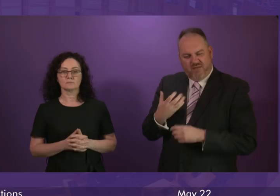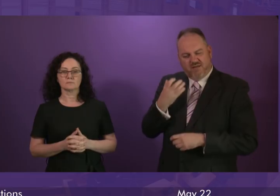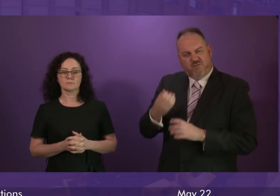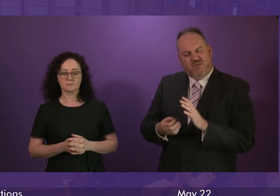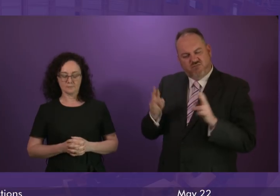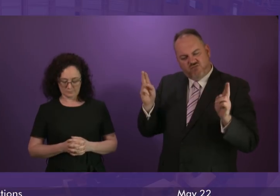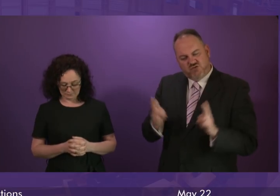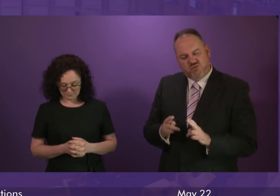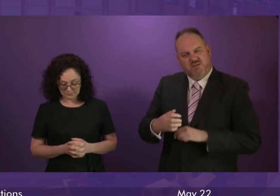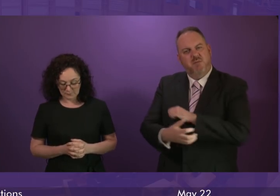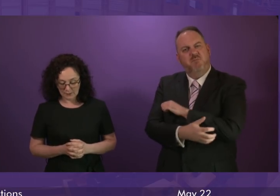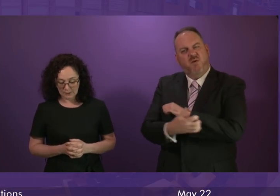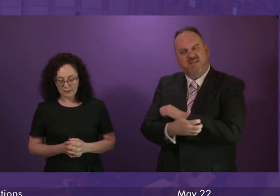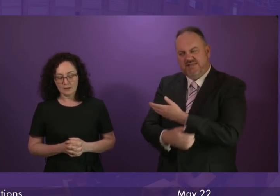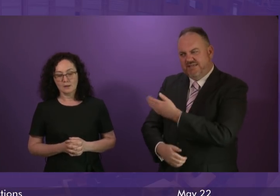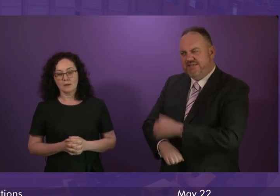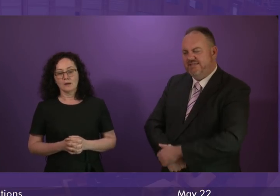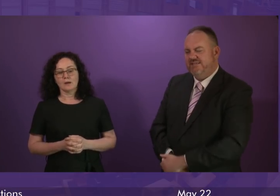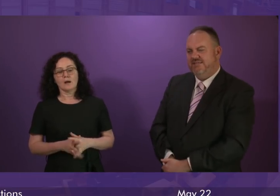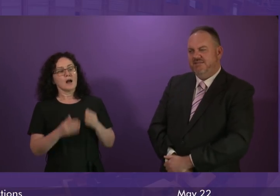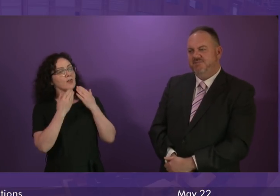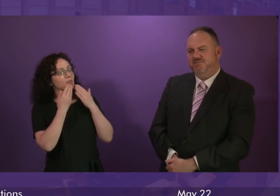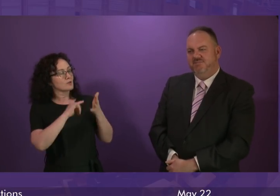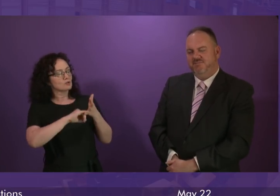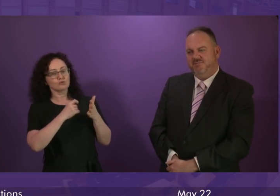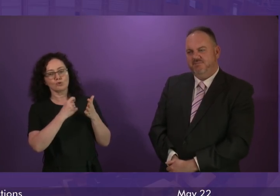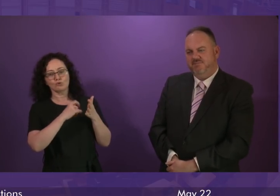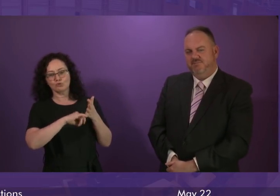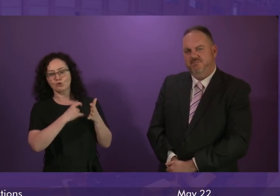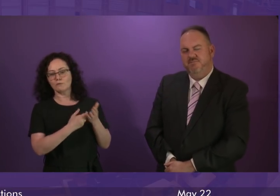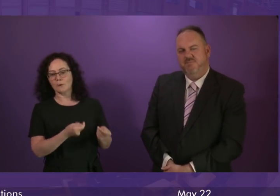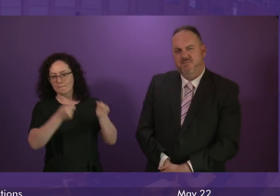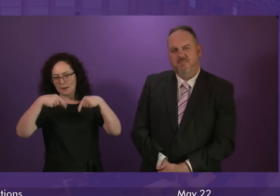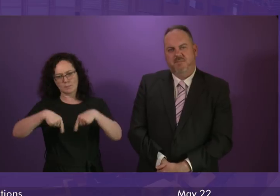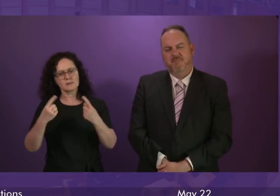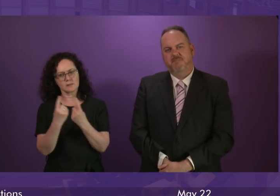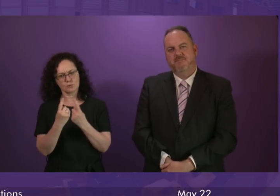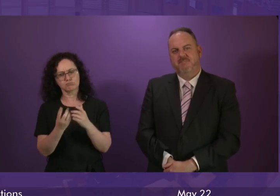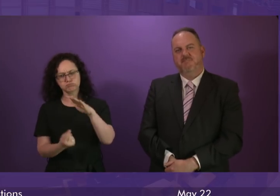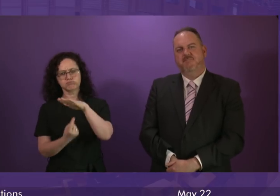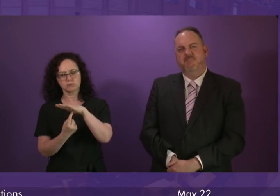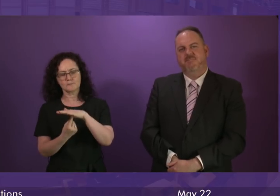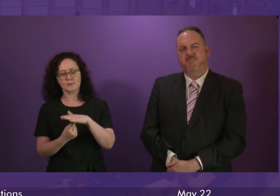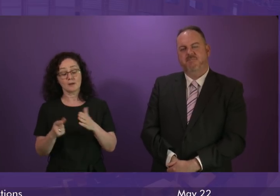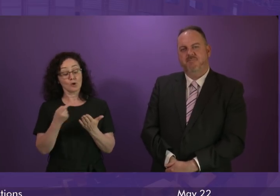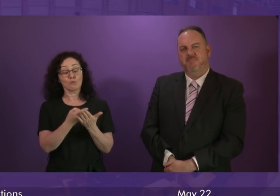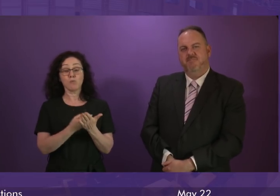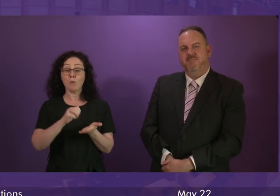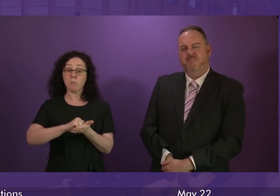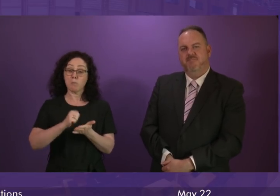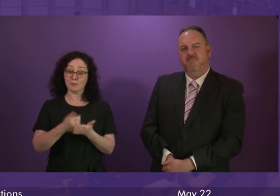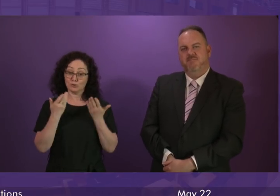poverty. First Minister. Well can I thank Shona Robeson for raising this important issue. The report published today from the UN